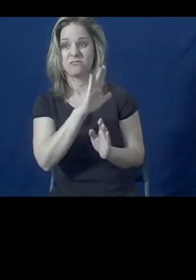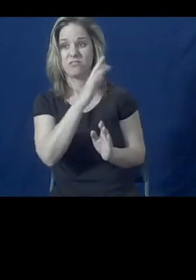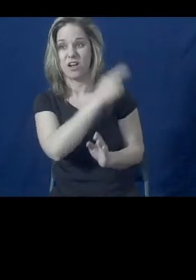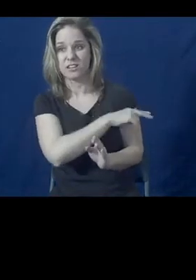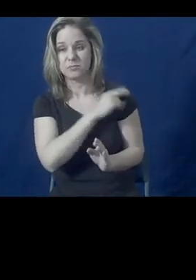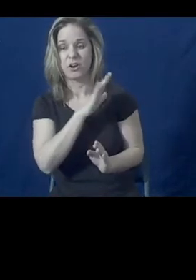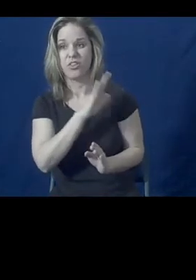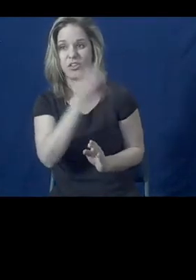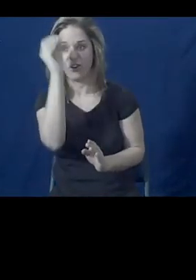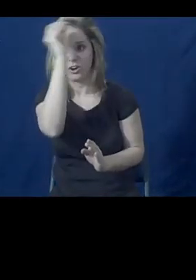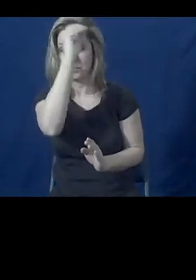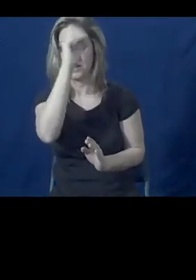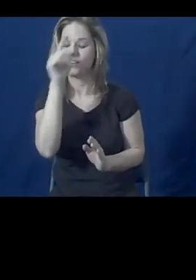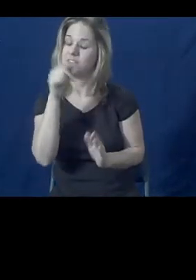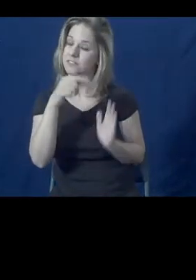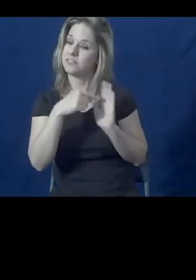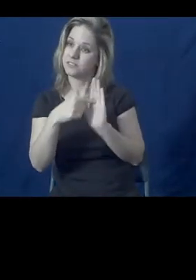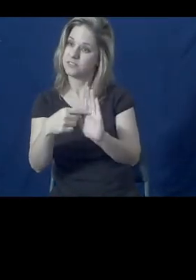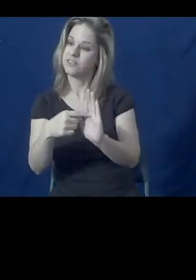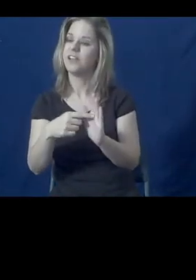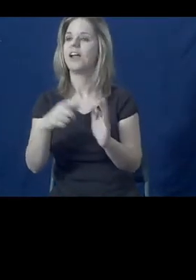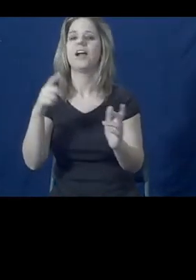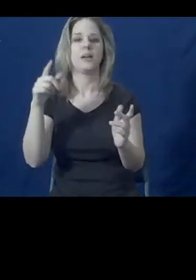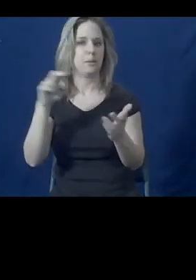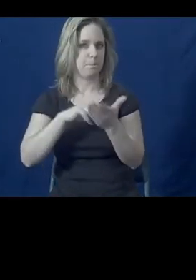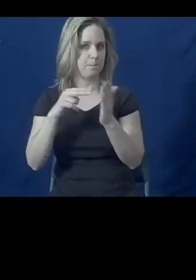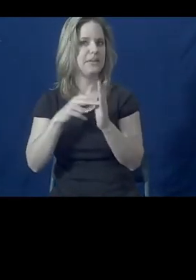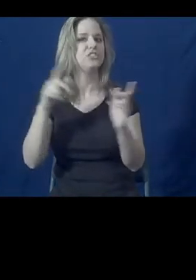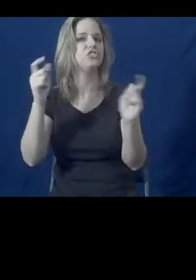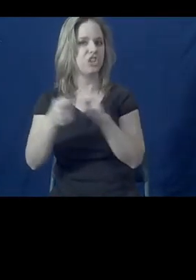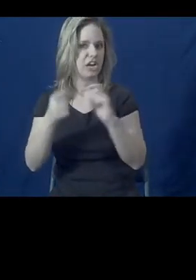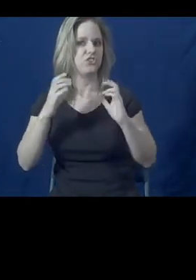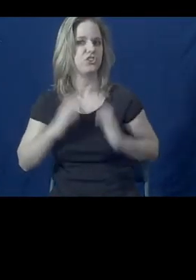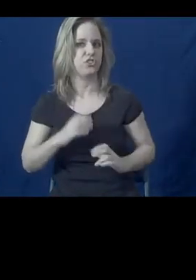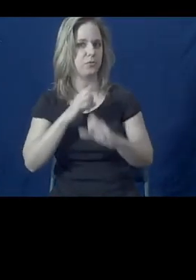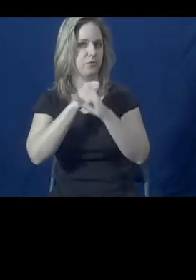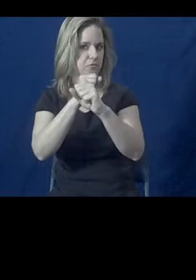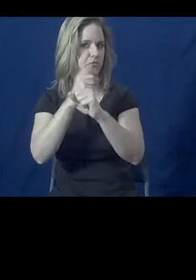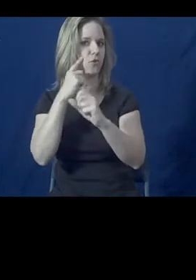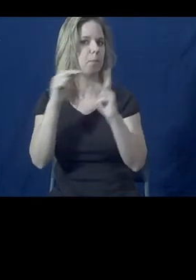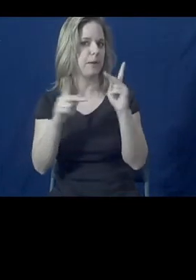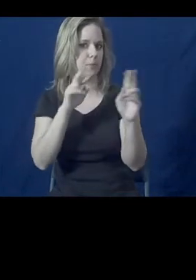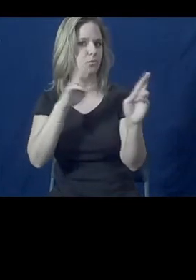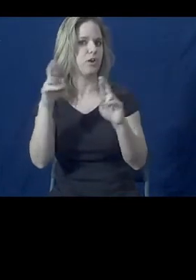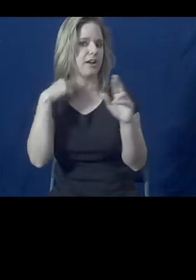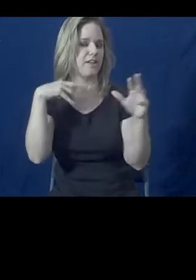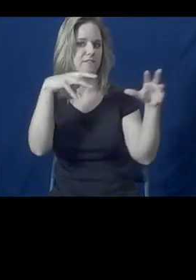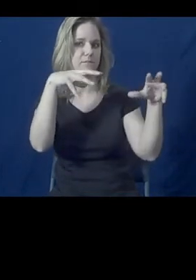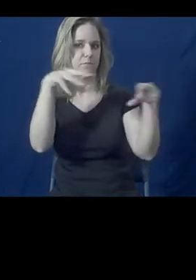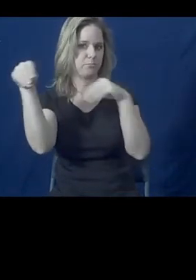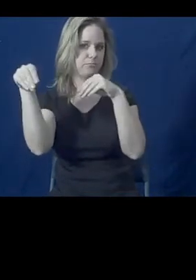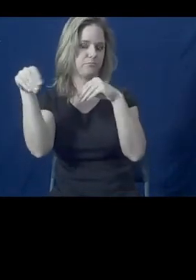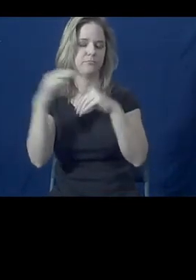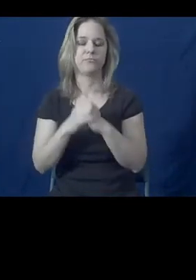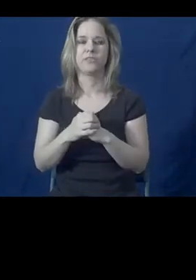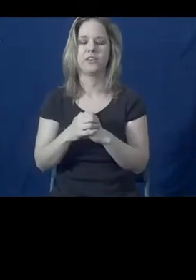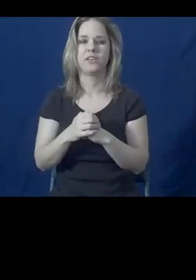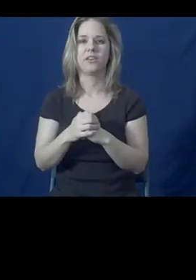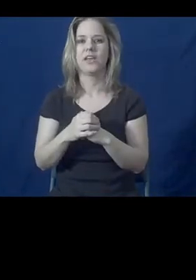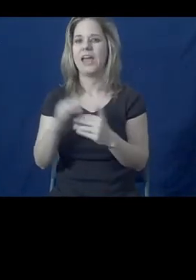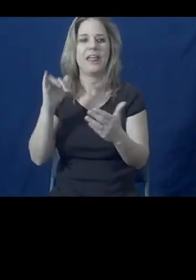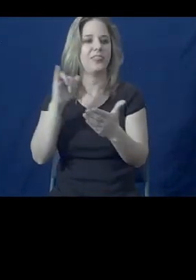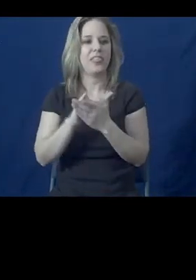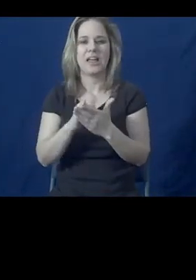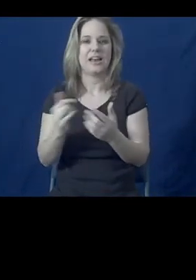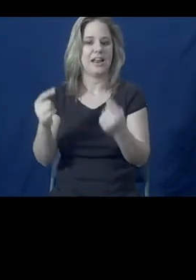law, consumer protections for low-income people facing utility shutoffs. It goes back to the inherent trust